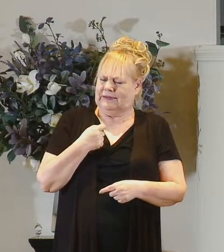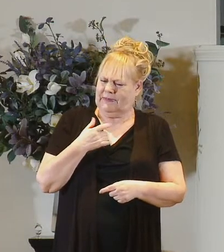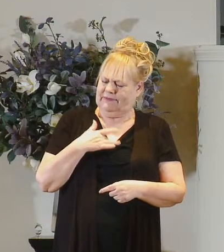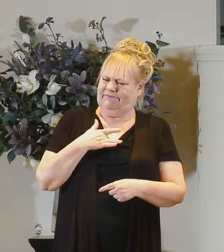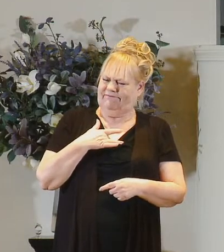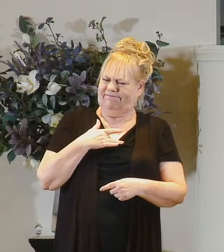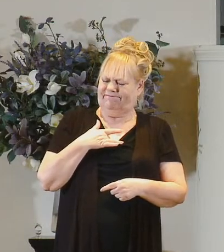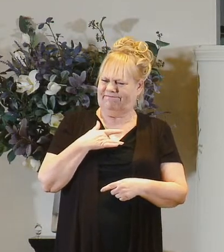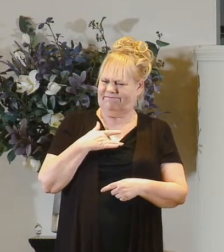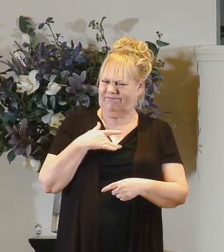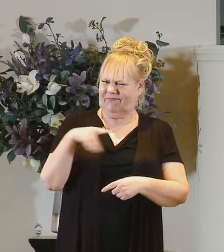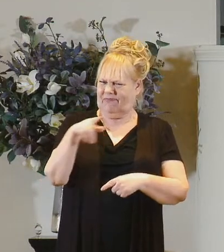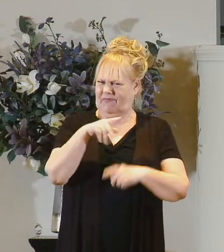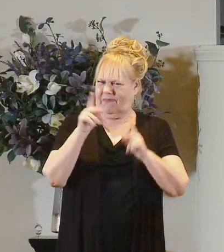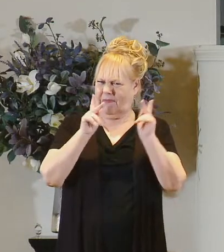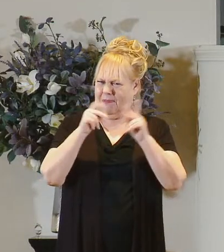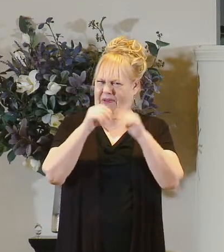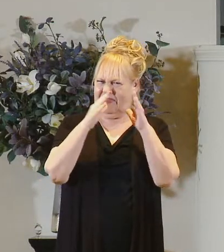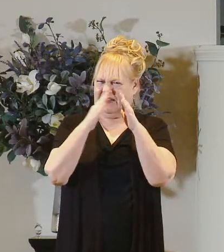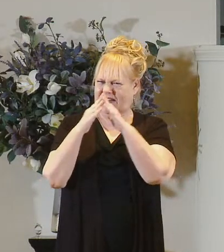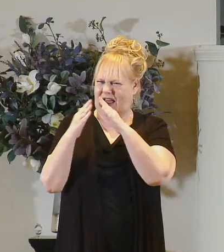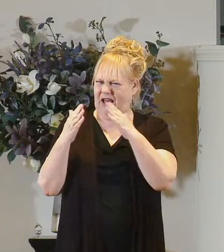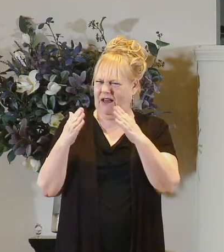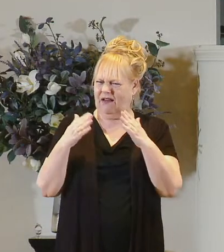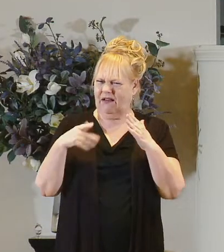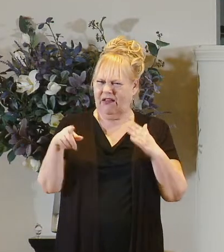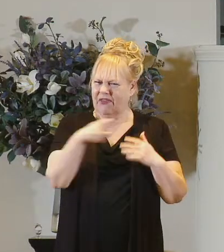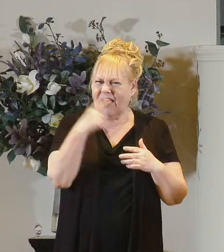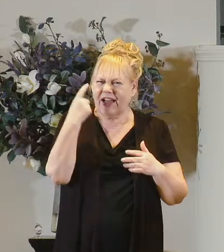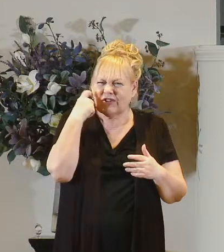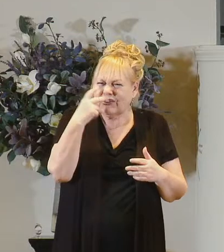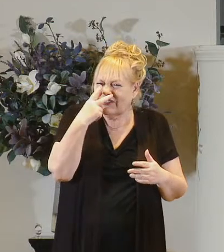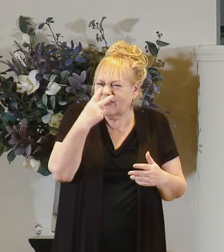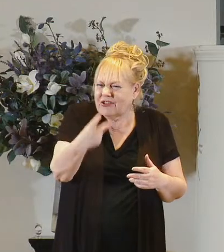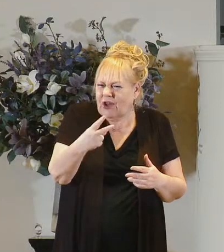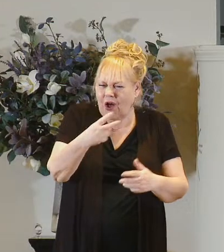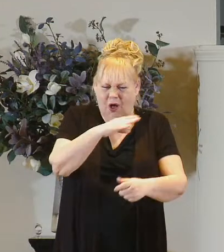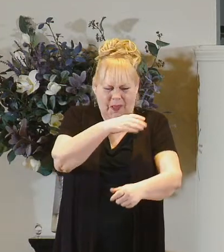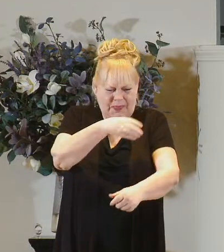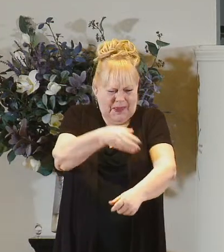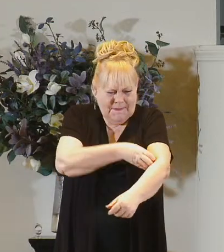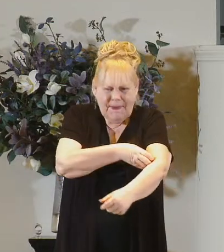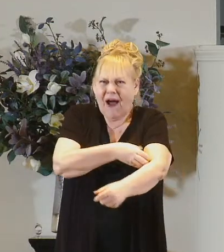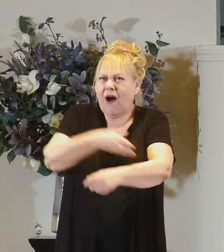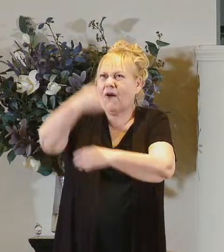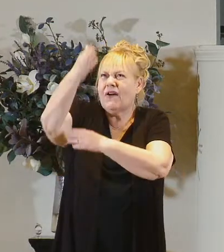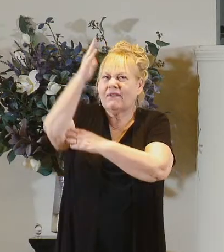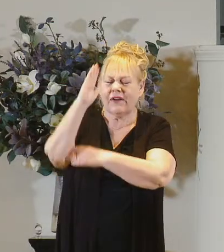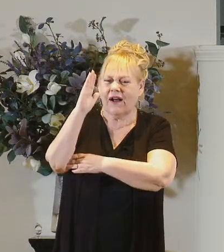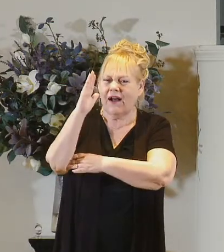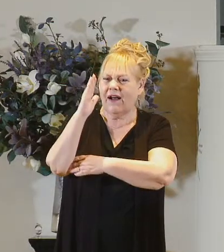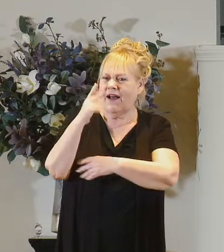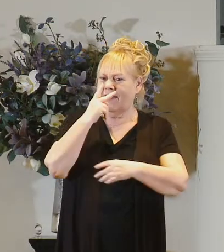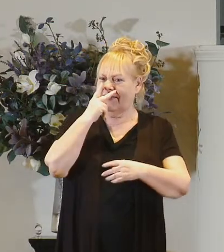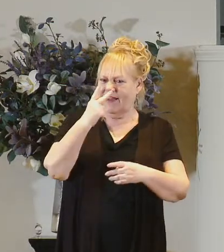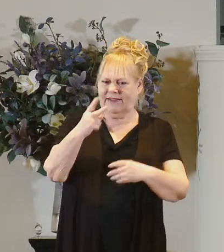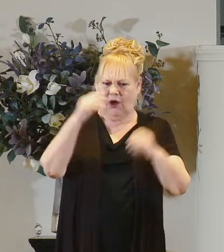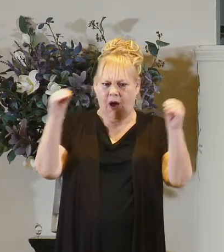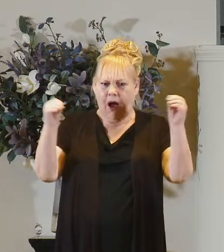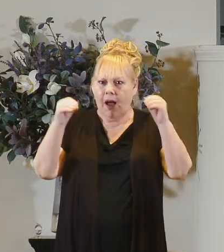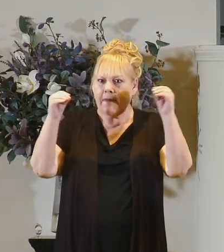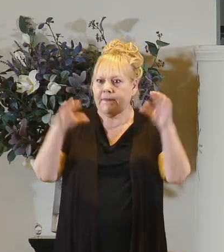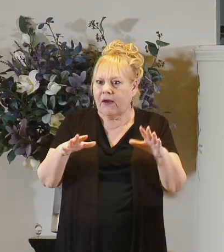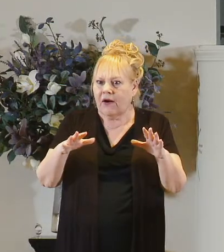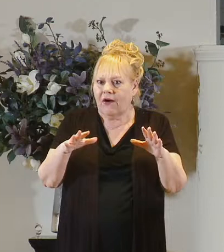by the townspeople i mean they've just witnessed the power of almighty god they've seen a miracle